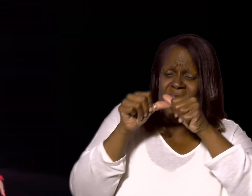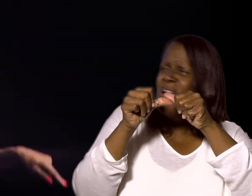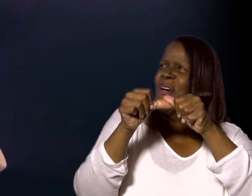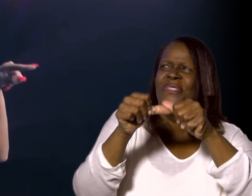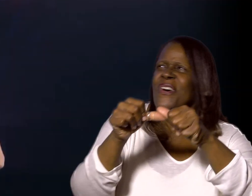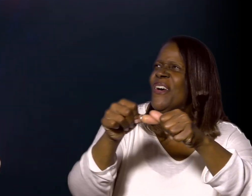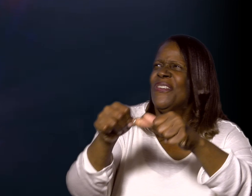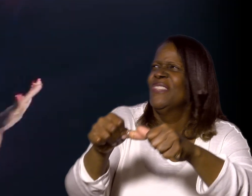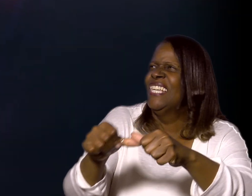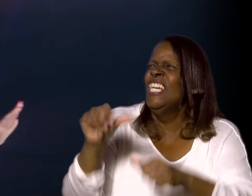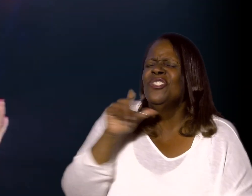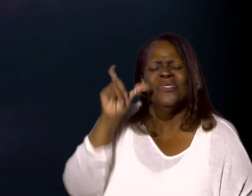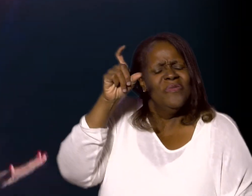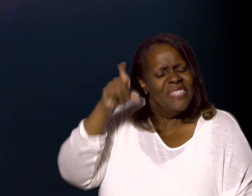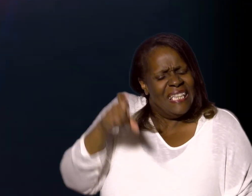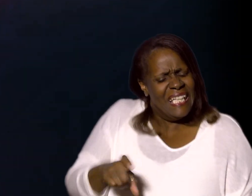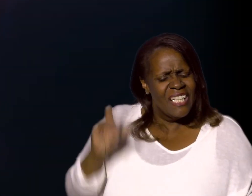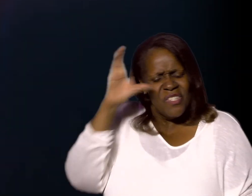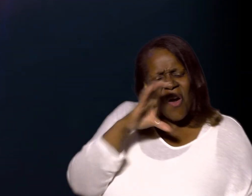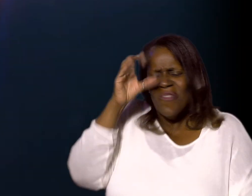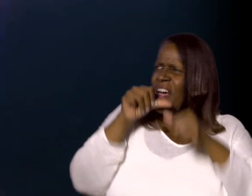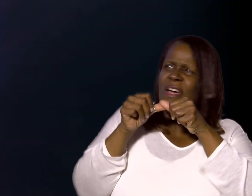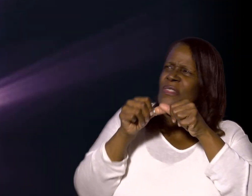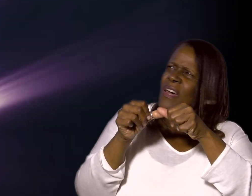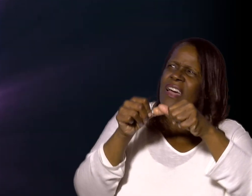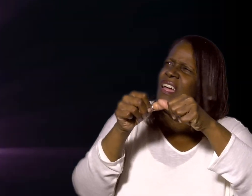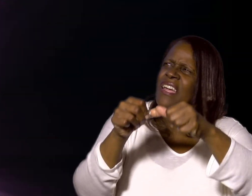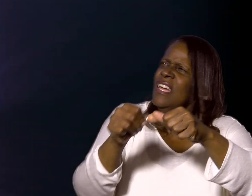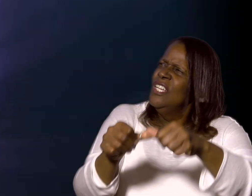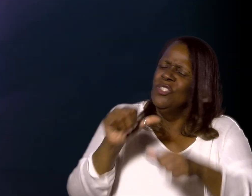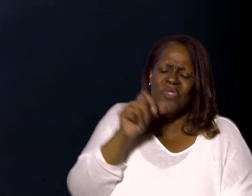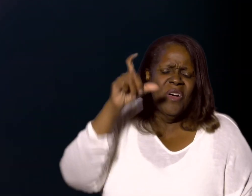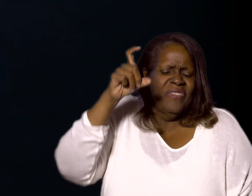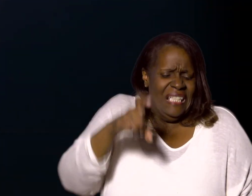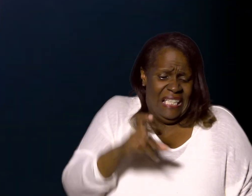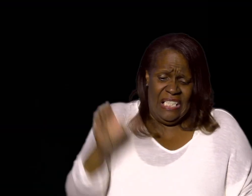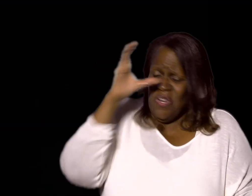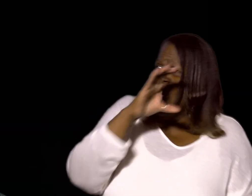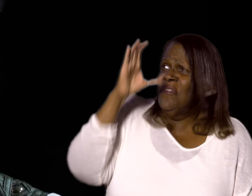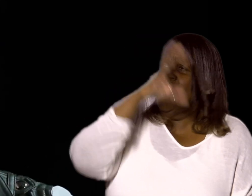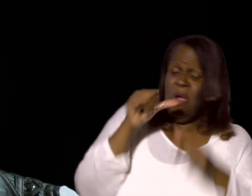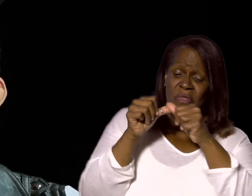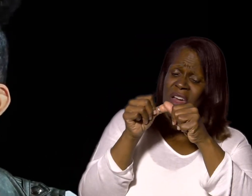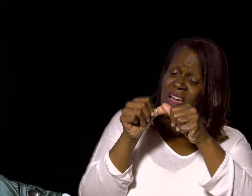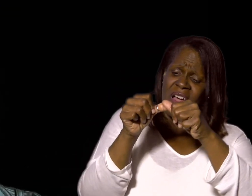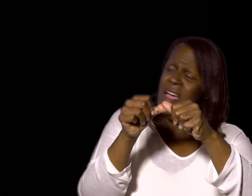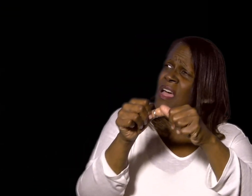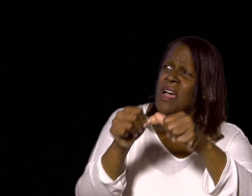no further You to look no further Lord, here I am You don't have to look no further Ready to be